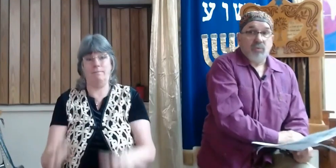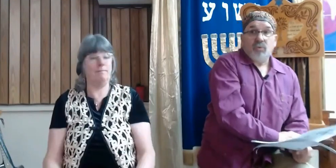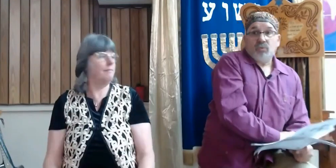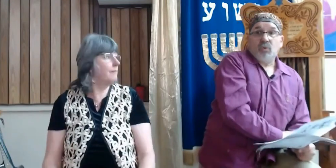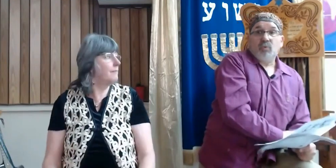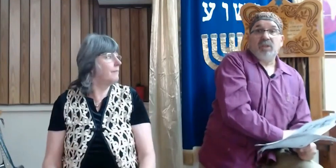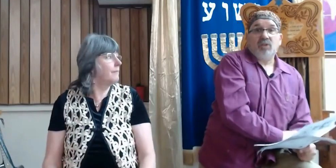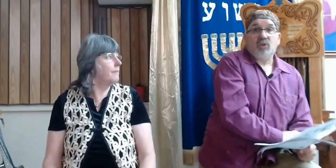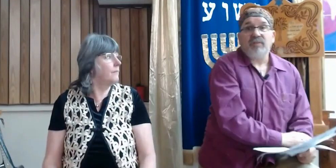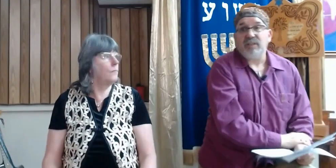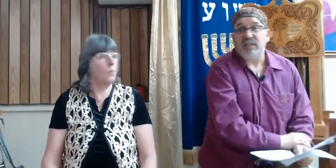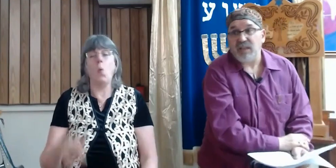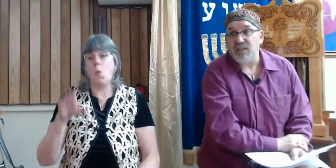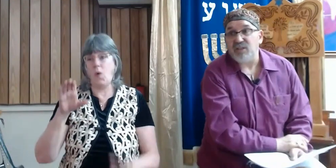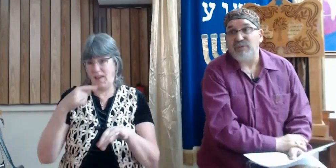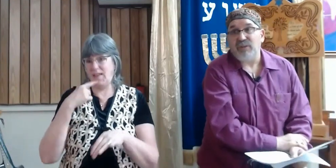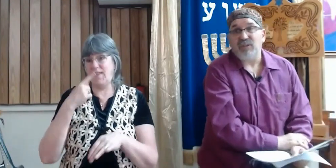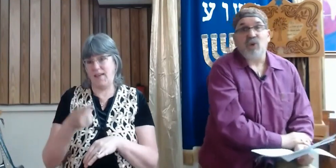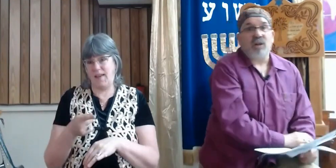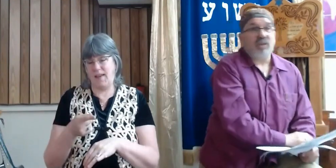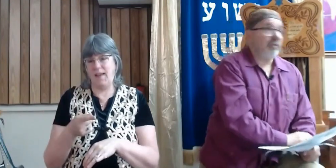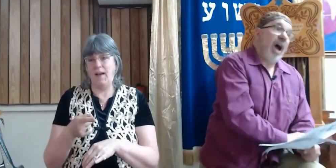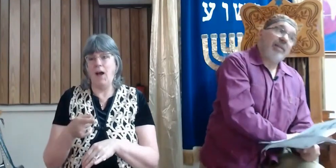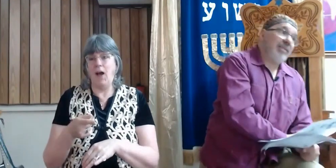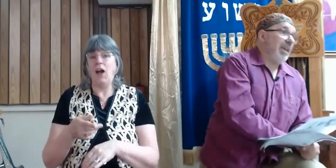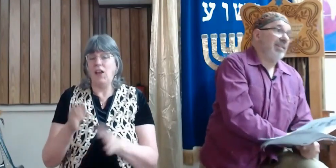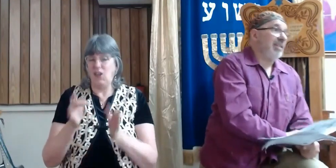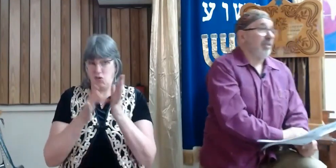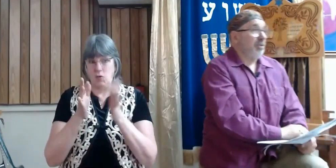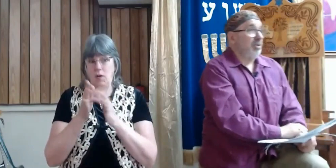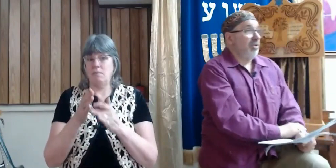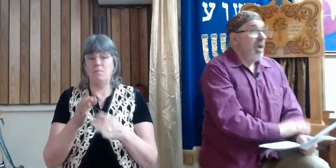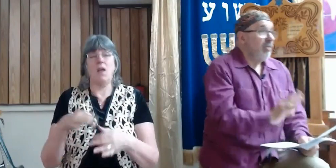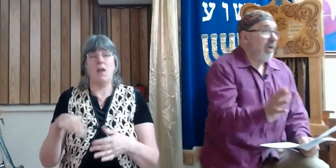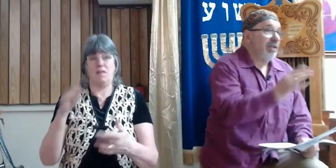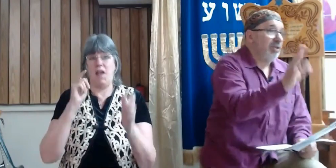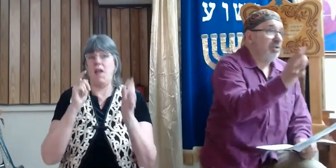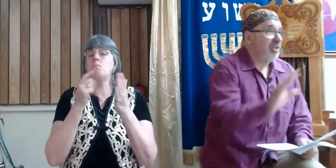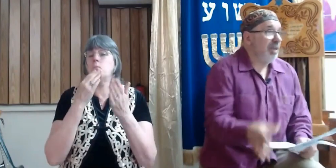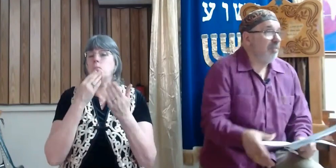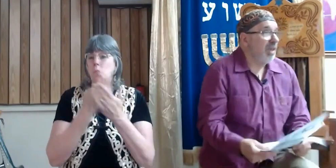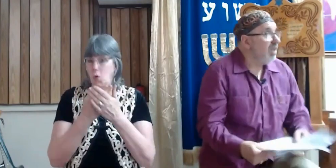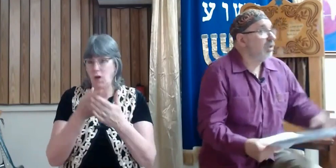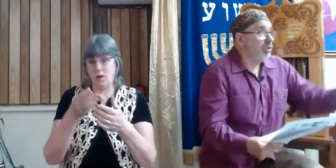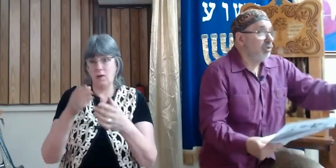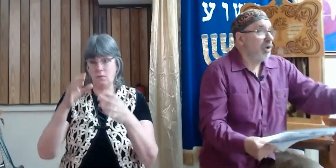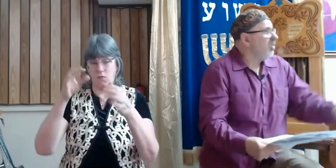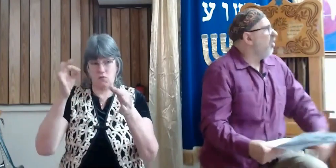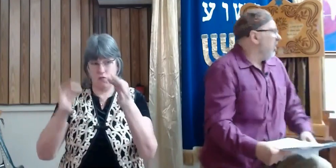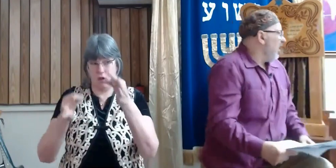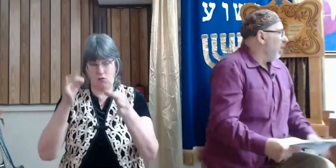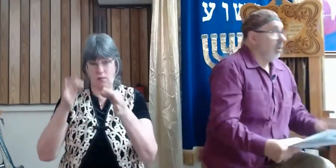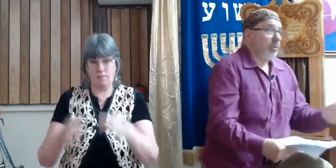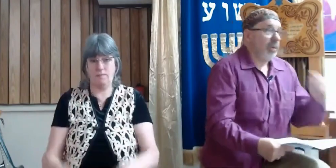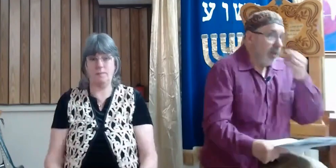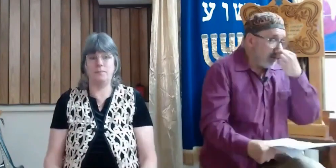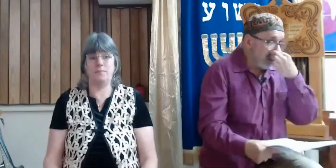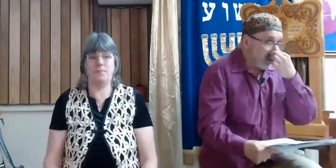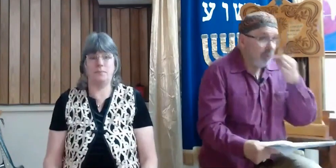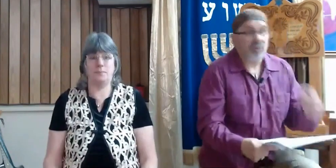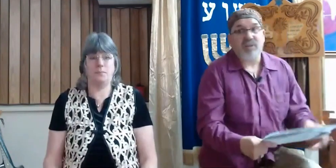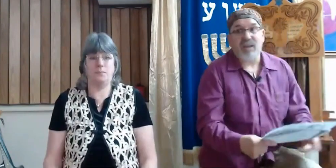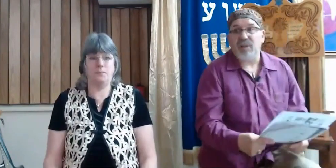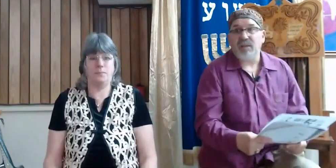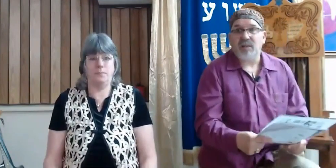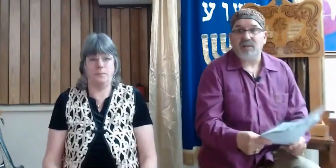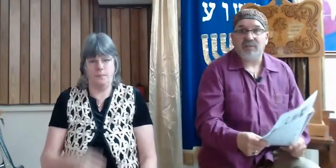So, we can safely say he's a fit judge. If God says he's a good judge, we're not going to do the same thing. He's a good judge. No, he's not. We're